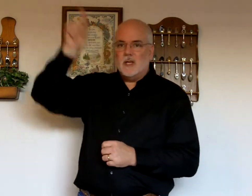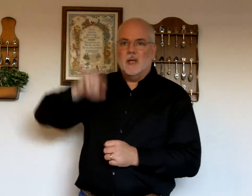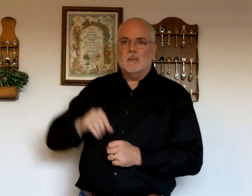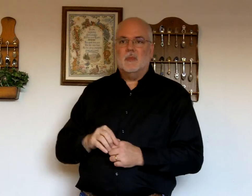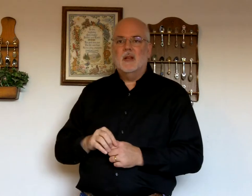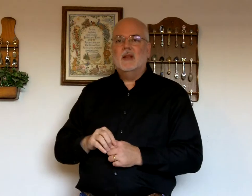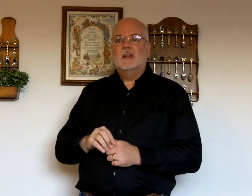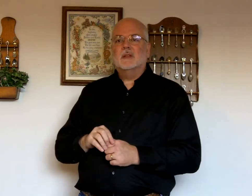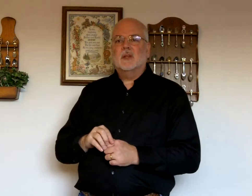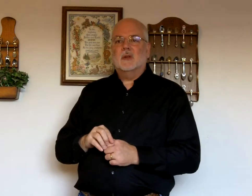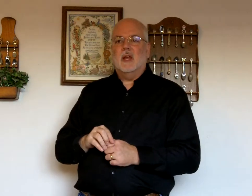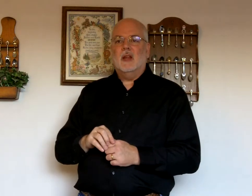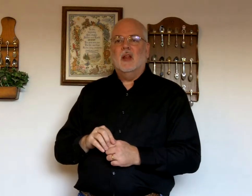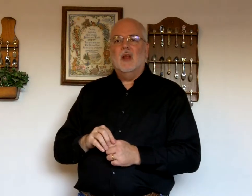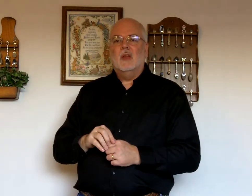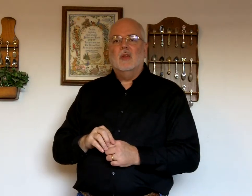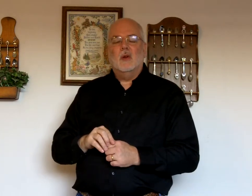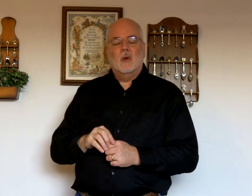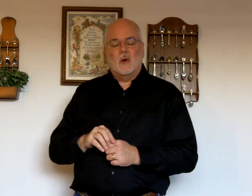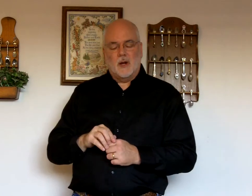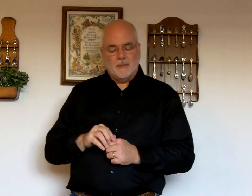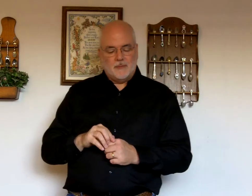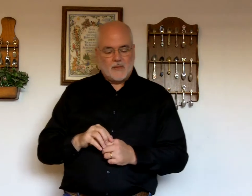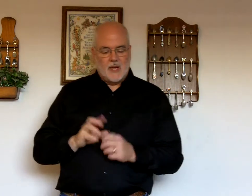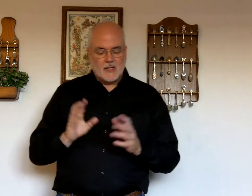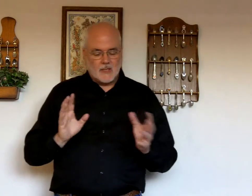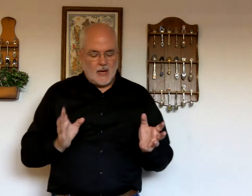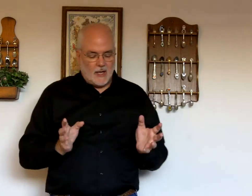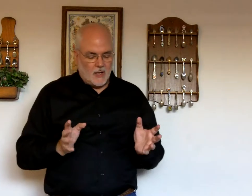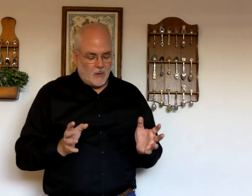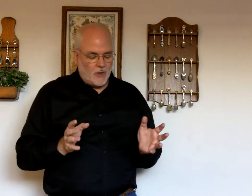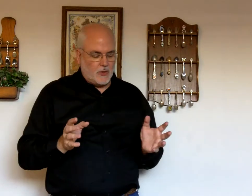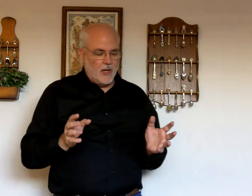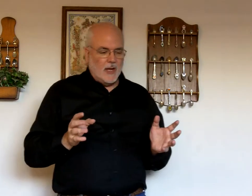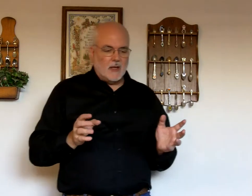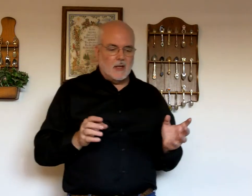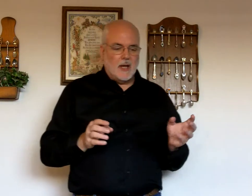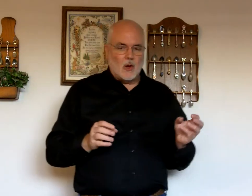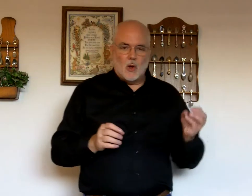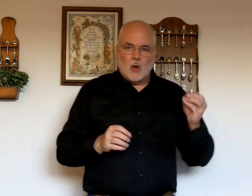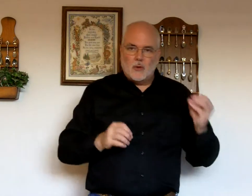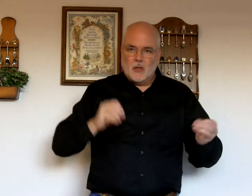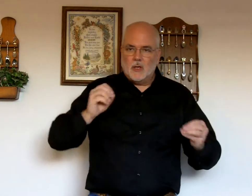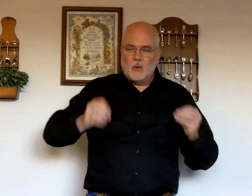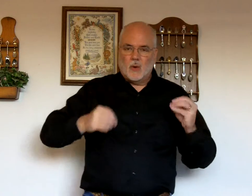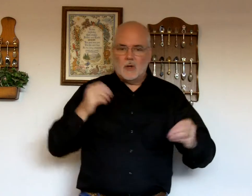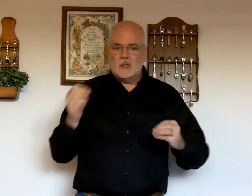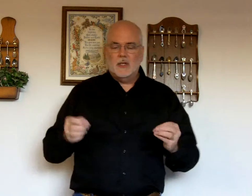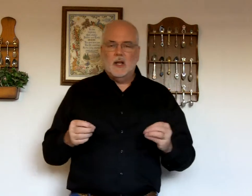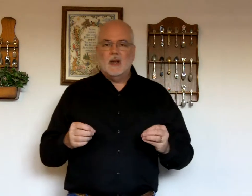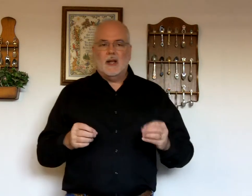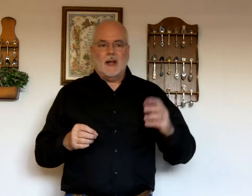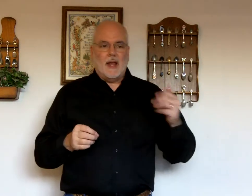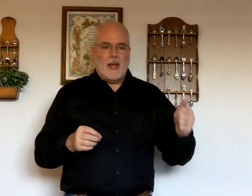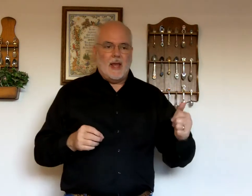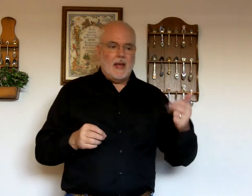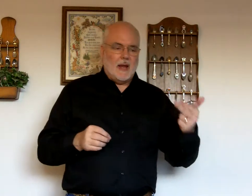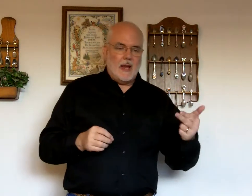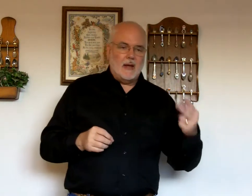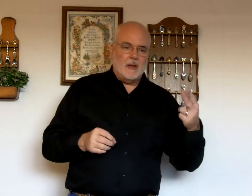him okay the glory in sign language you take all the little words like a and n and